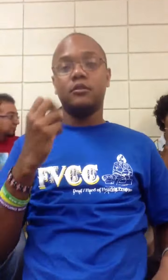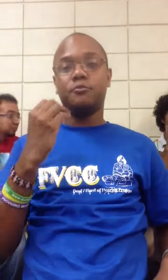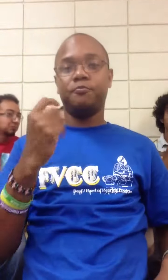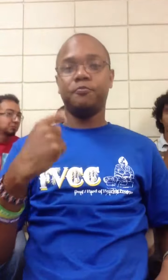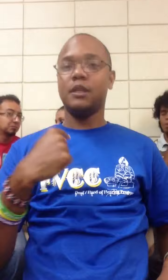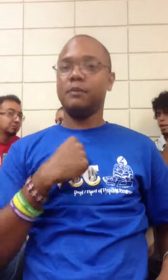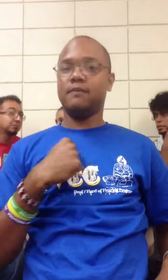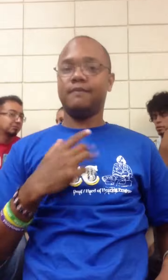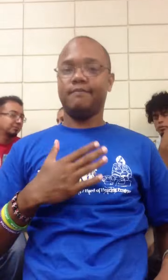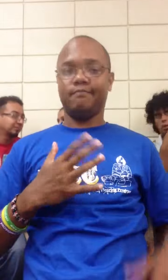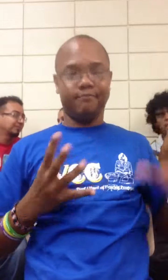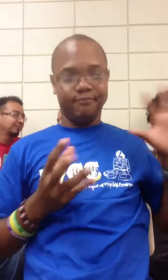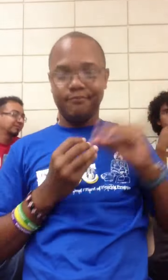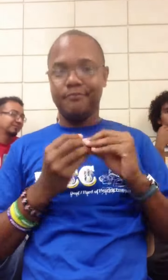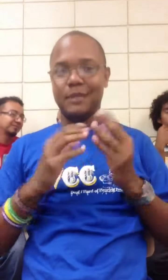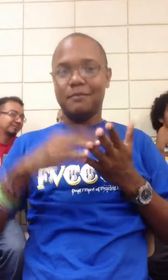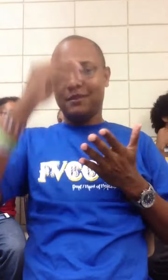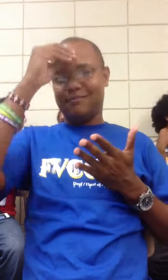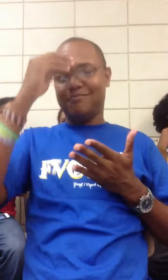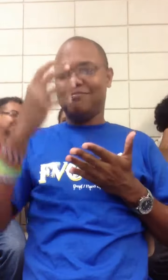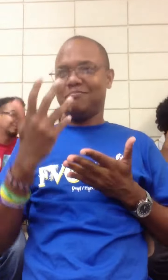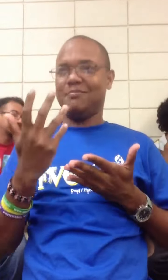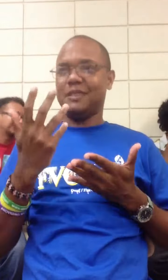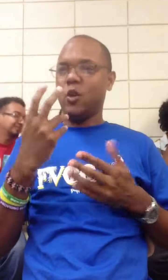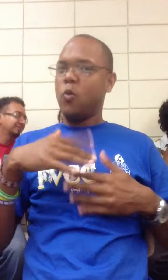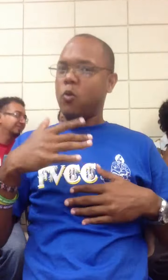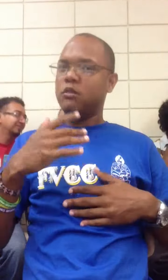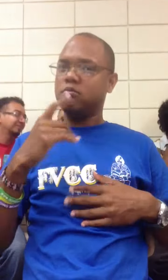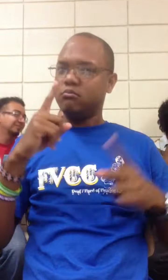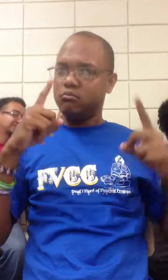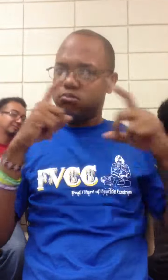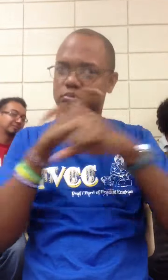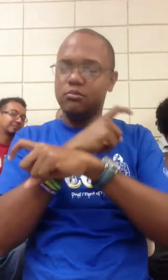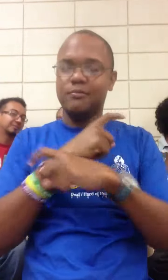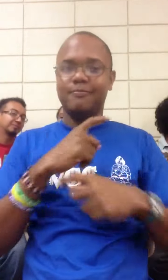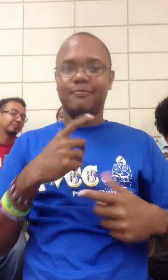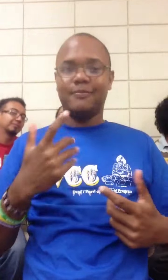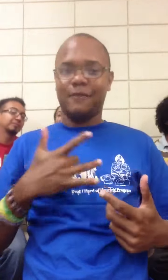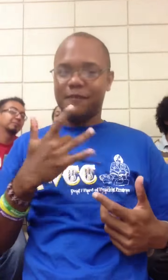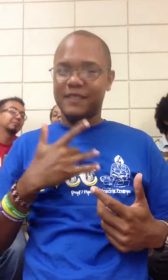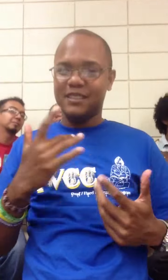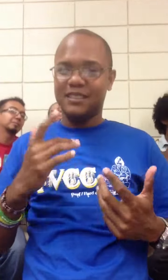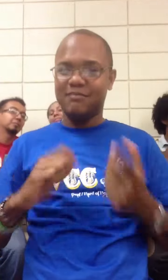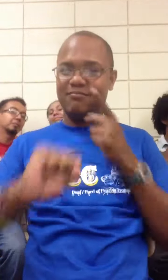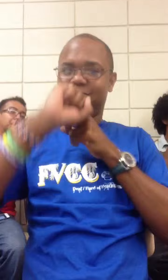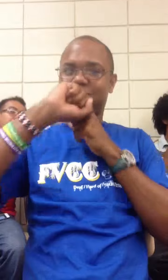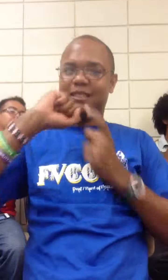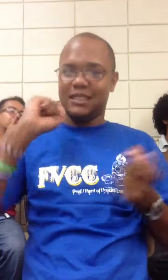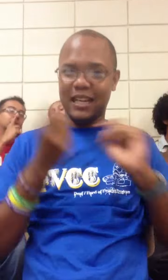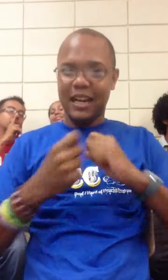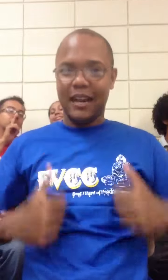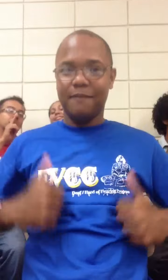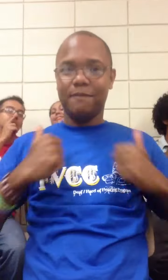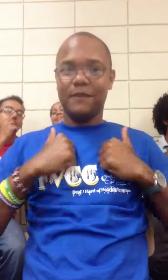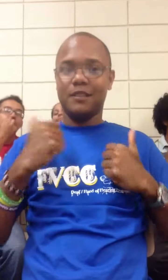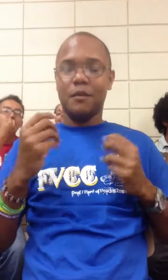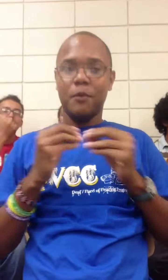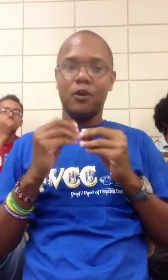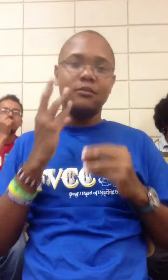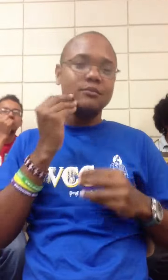you copy somebody's word, and the teacher finds out that you copied or you cheated on a test, don't cheat on a